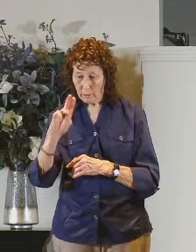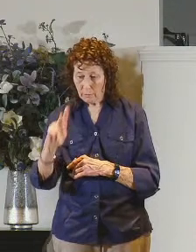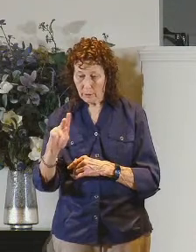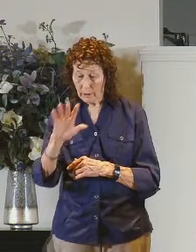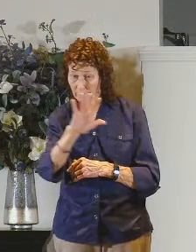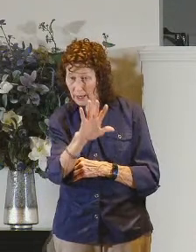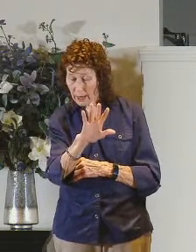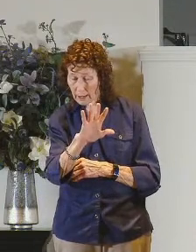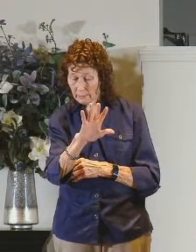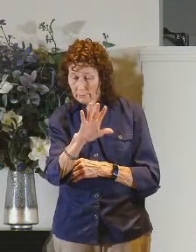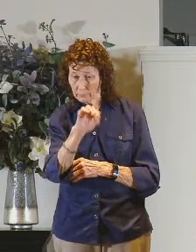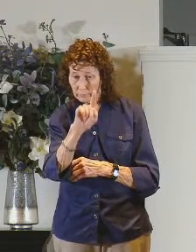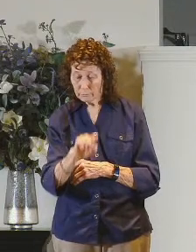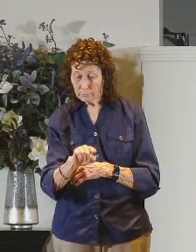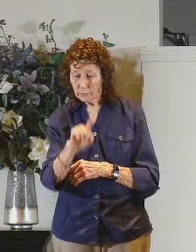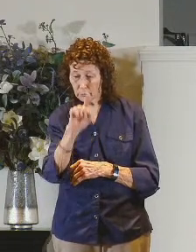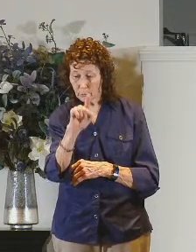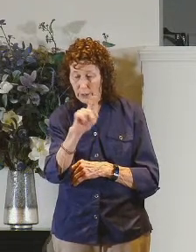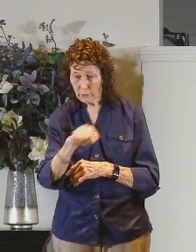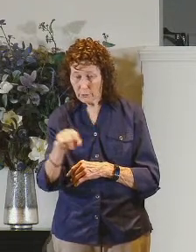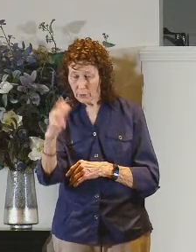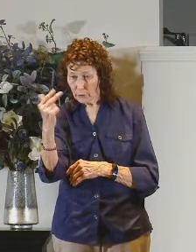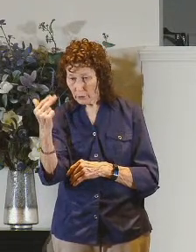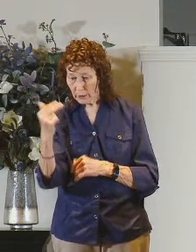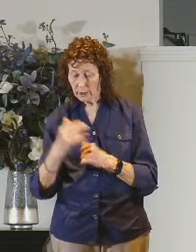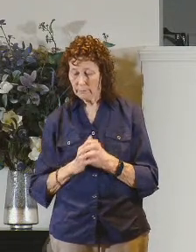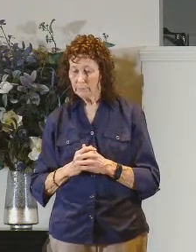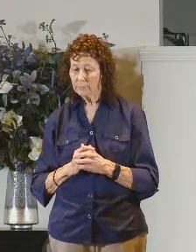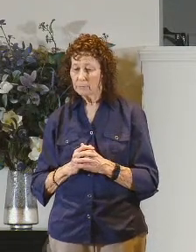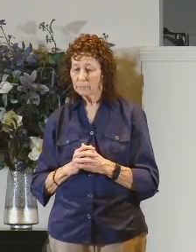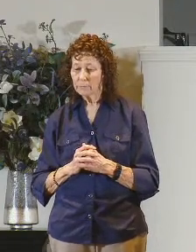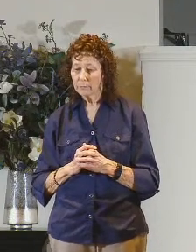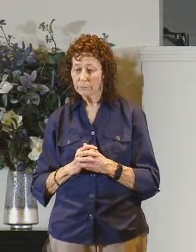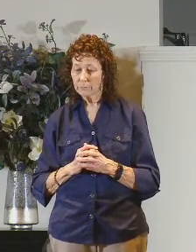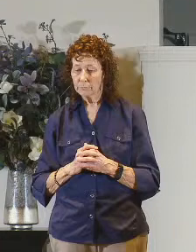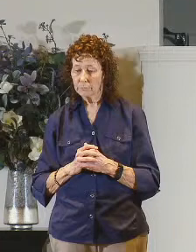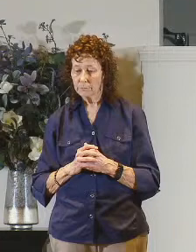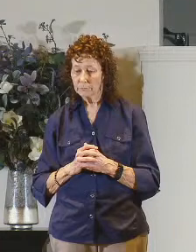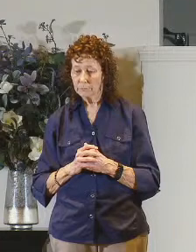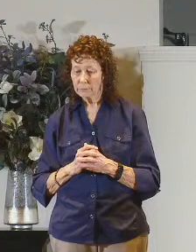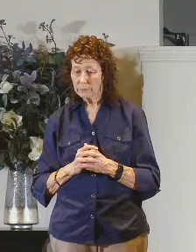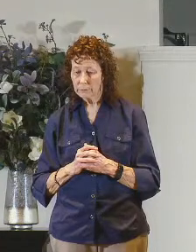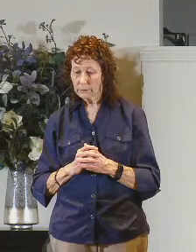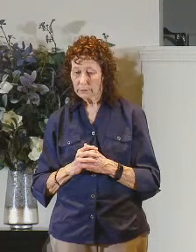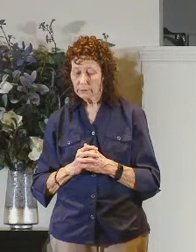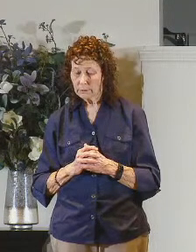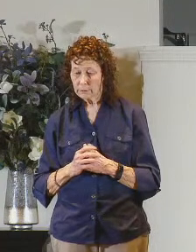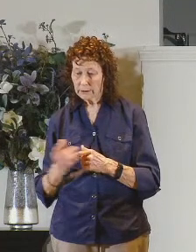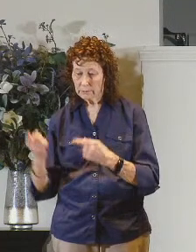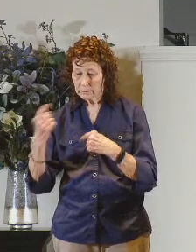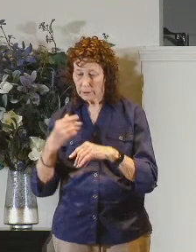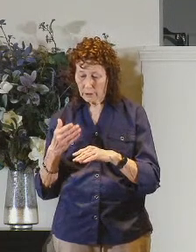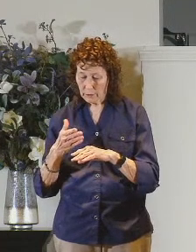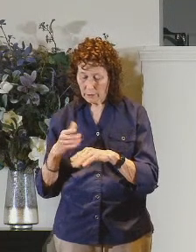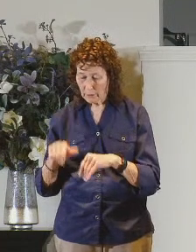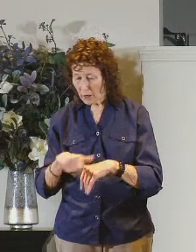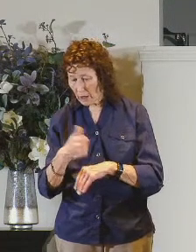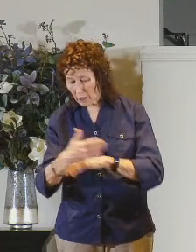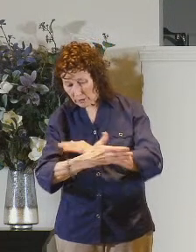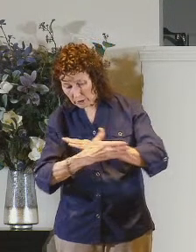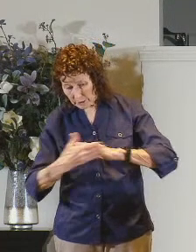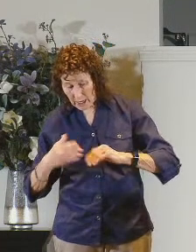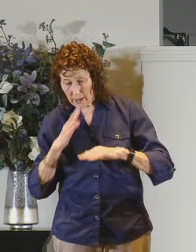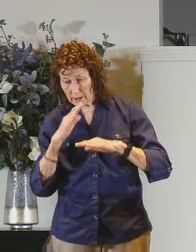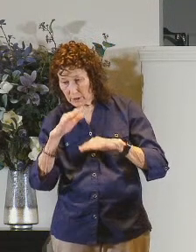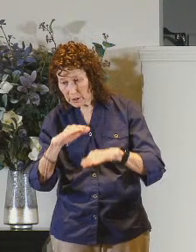5 verses 1 through 13 they came to the other side of the